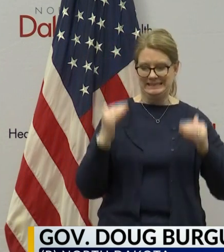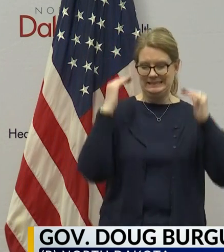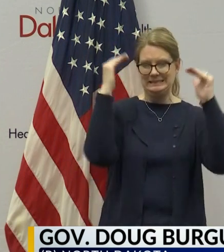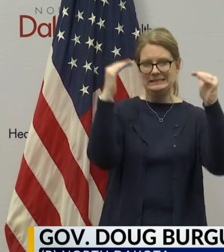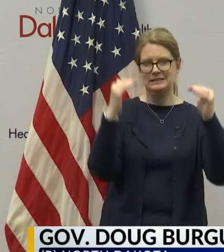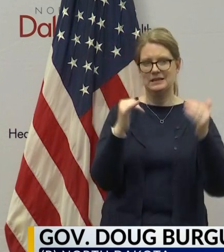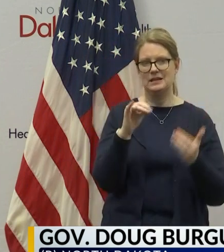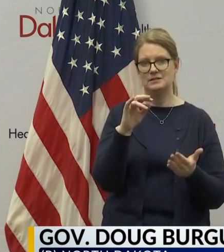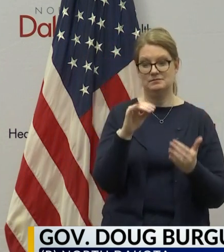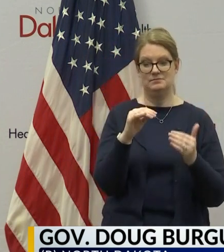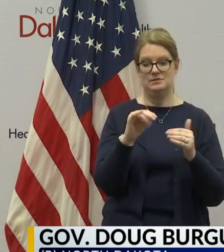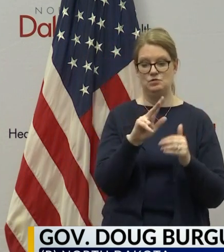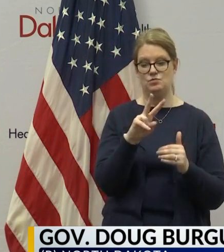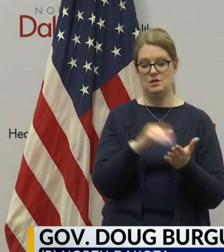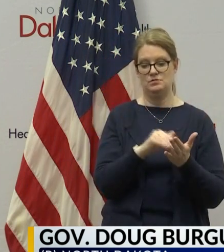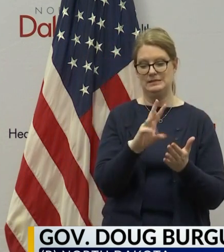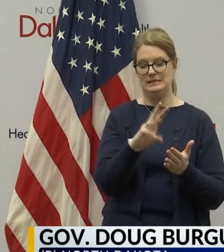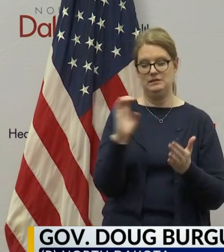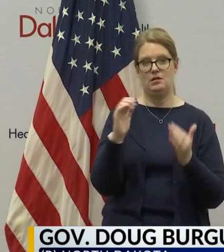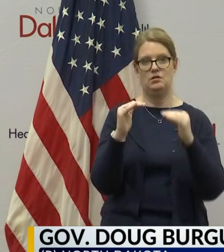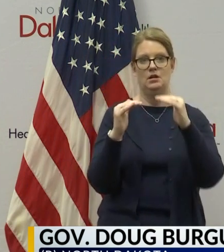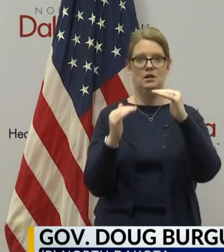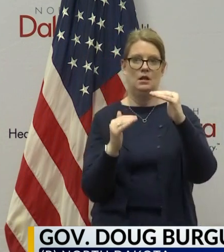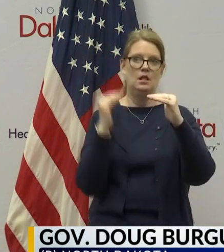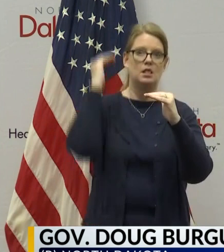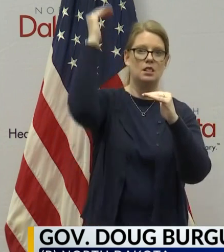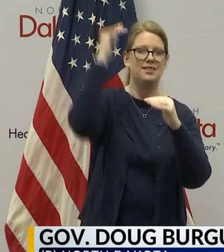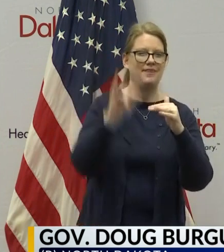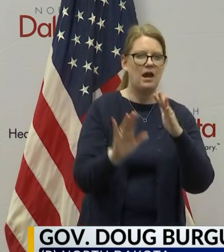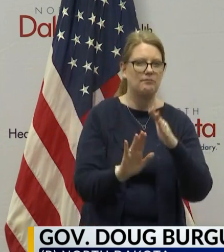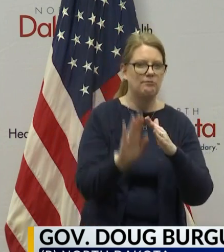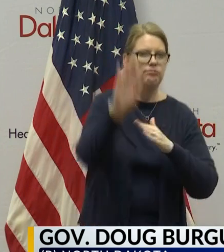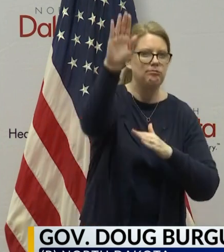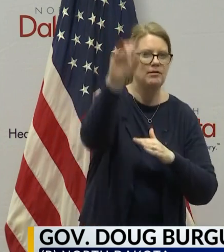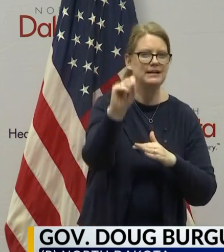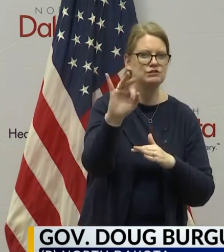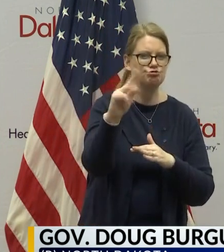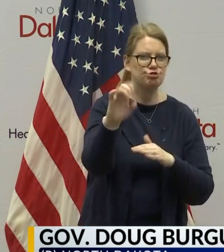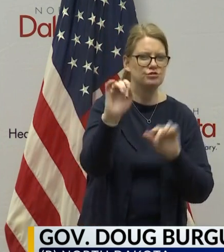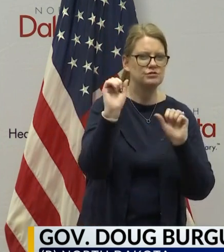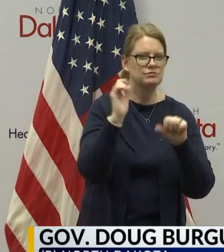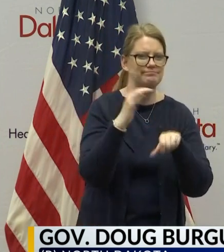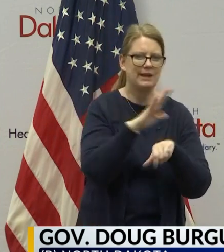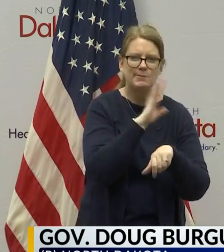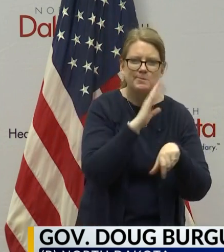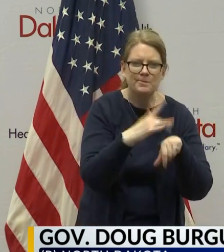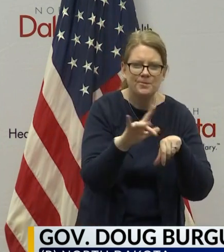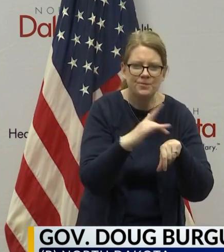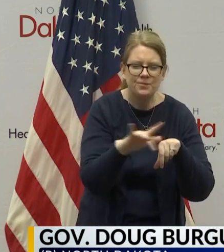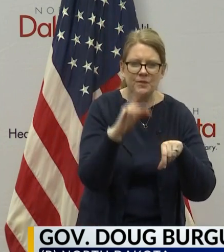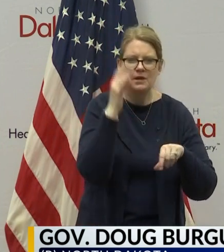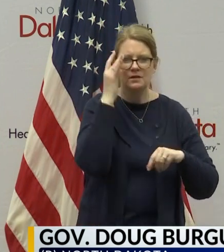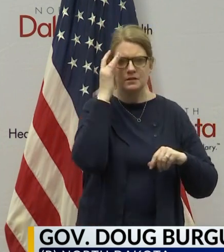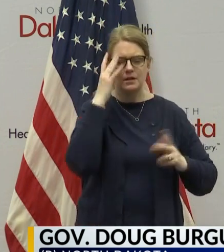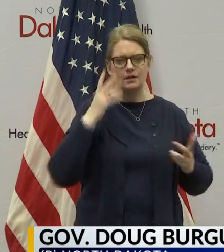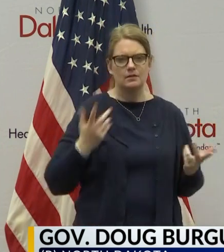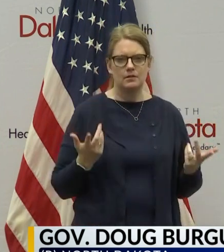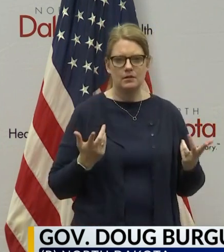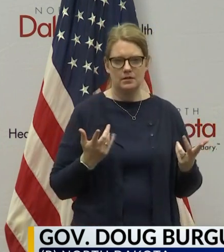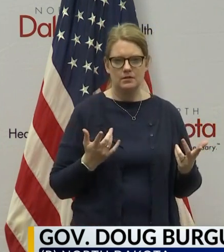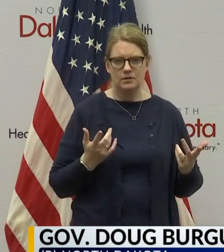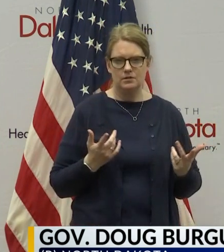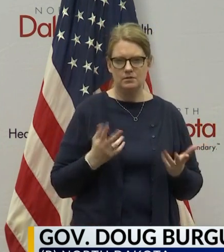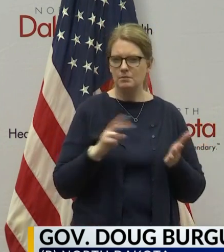,600 with what we call the surge capability, and that would be adding or